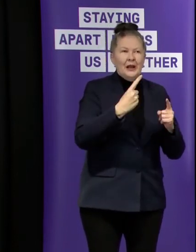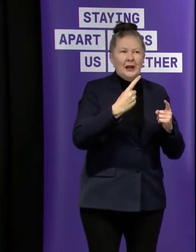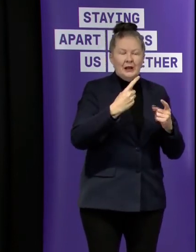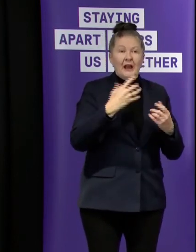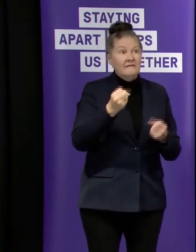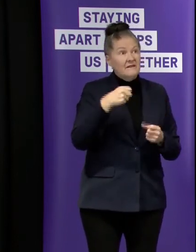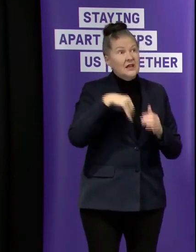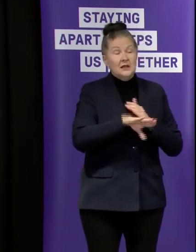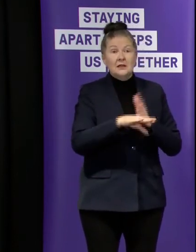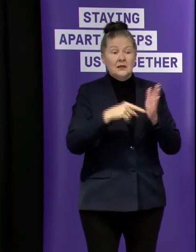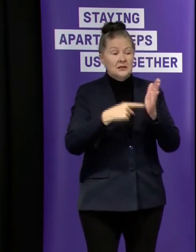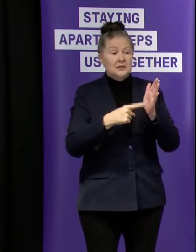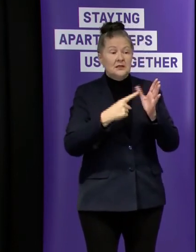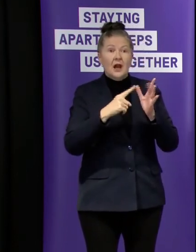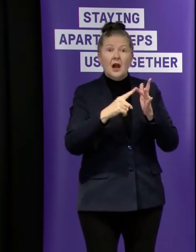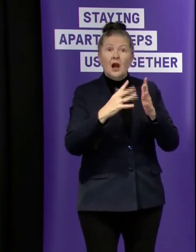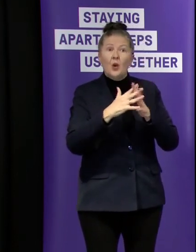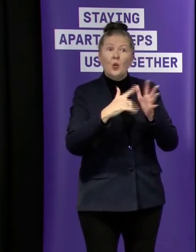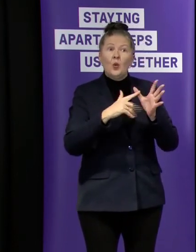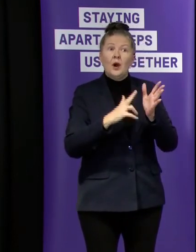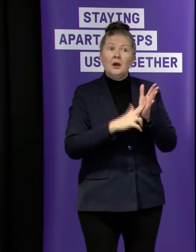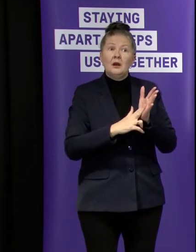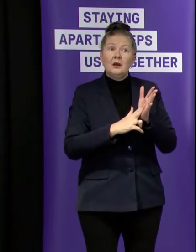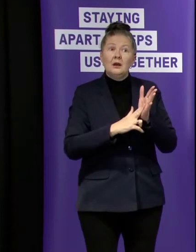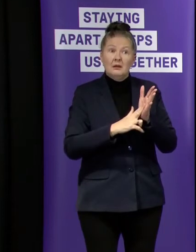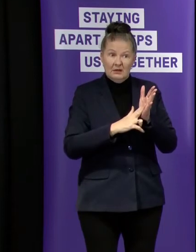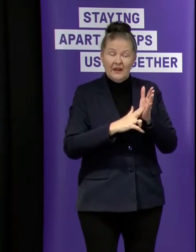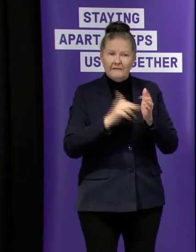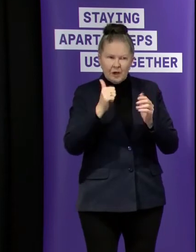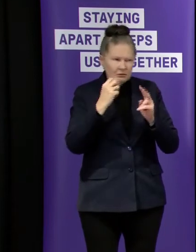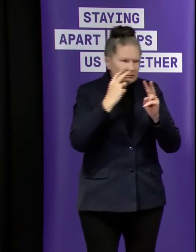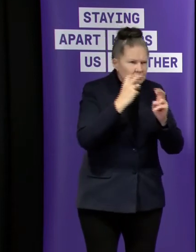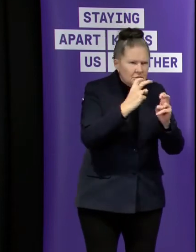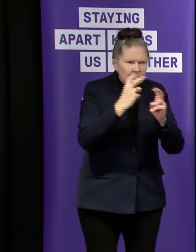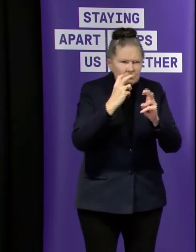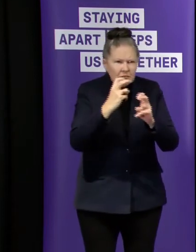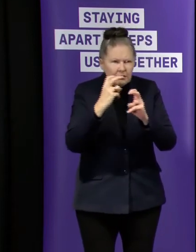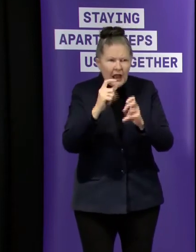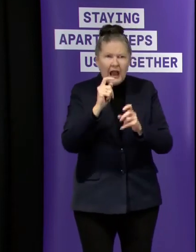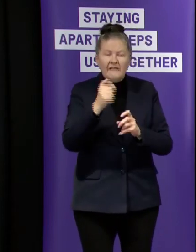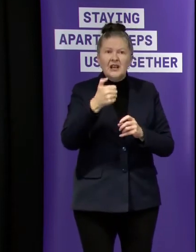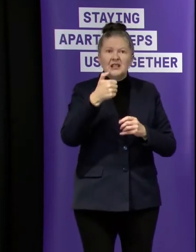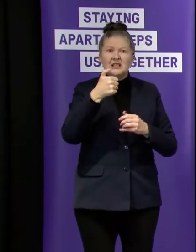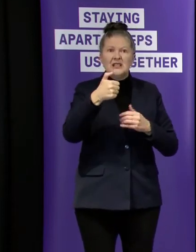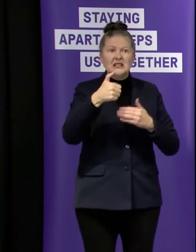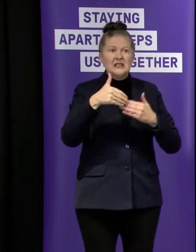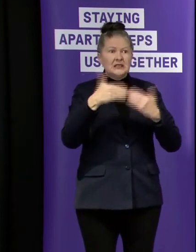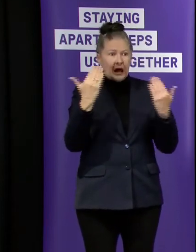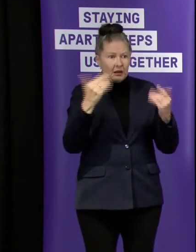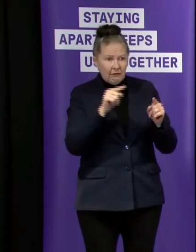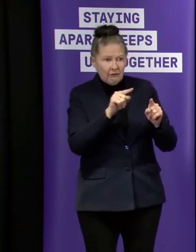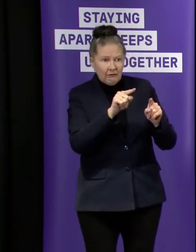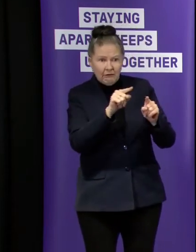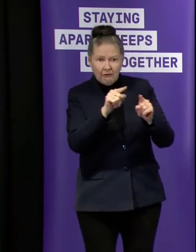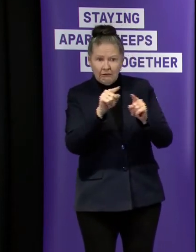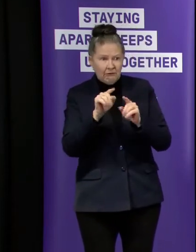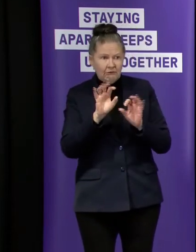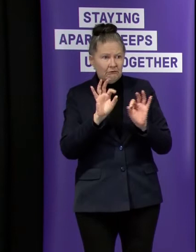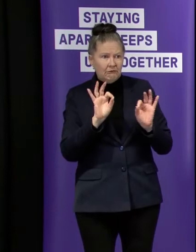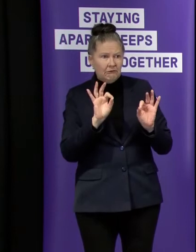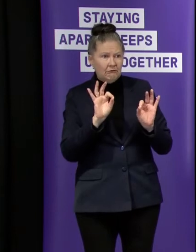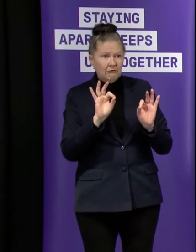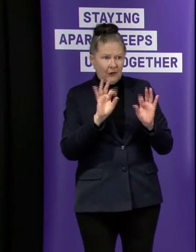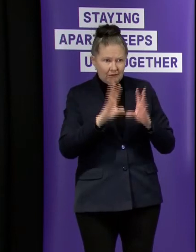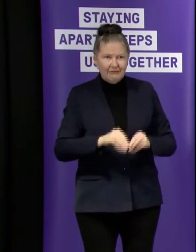taiwan there was a study where they followed up um contacts of people and after about six days there were no cases um that resulted from contact after